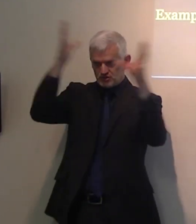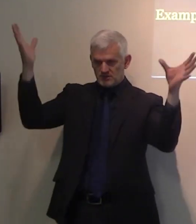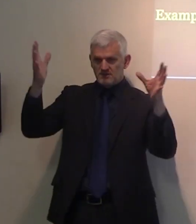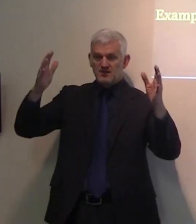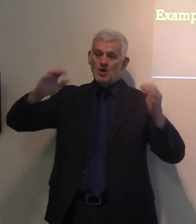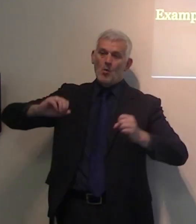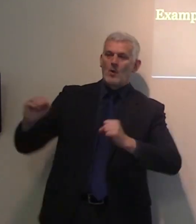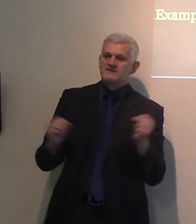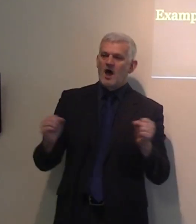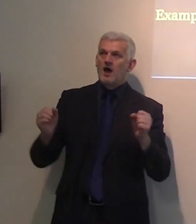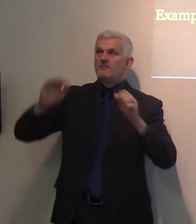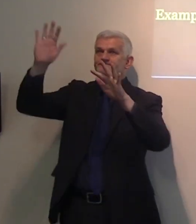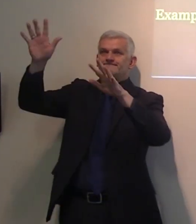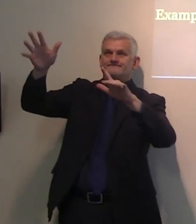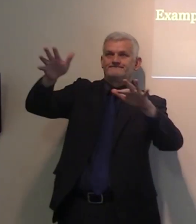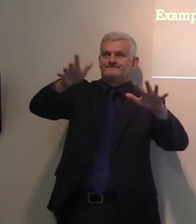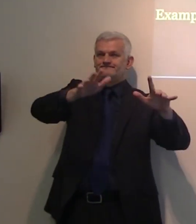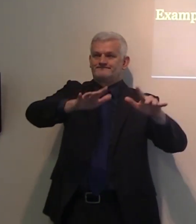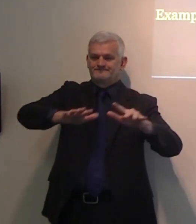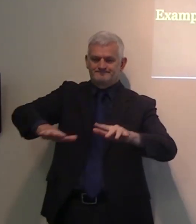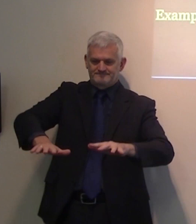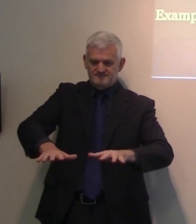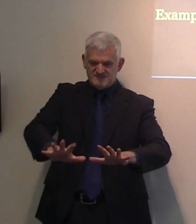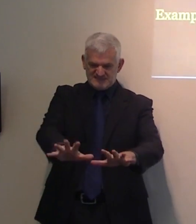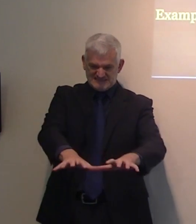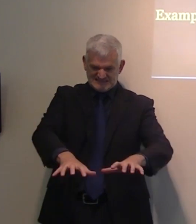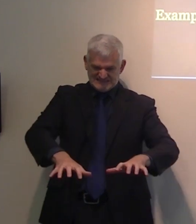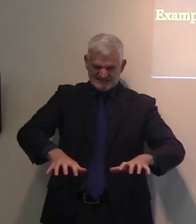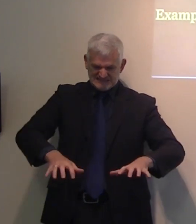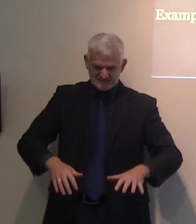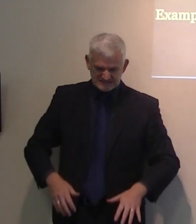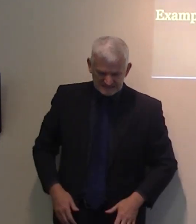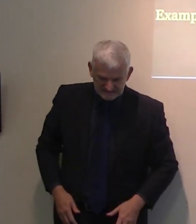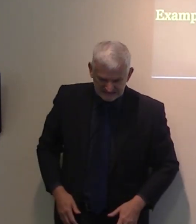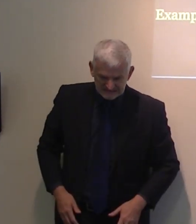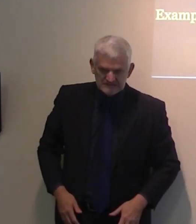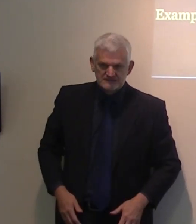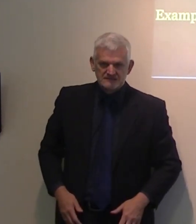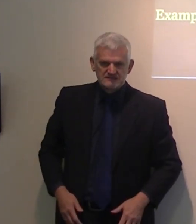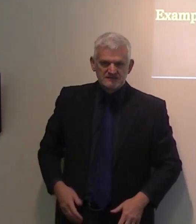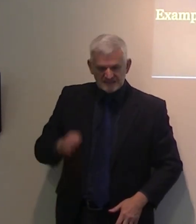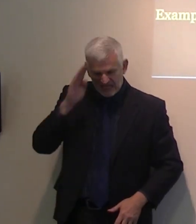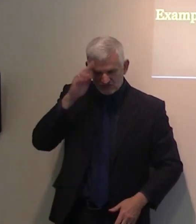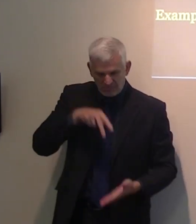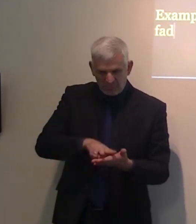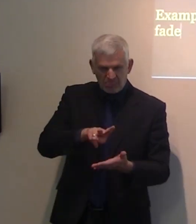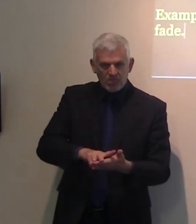Salt. So salt is stronger than ice. Which means again, when Jesus said,